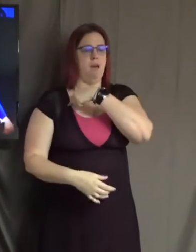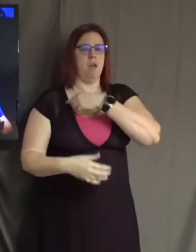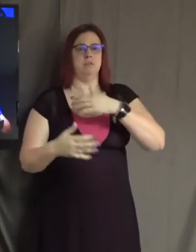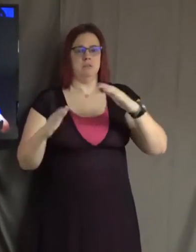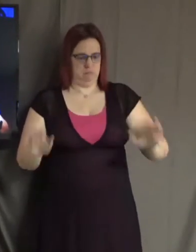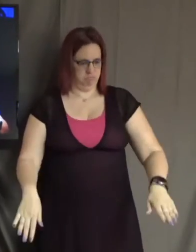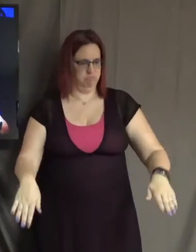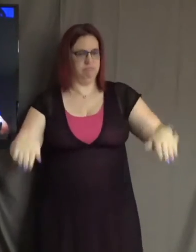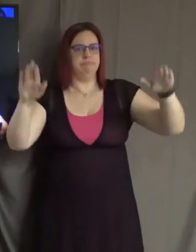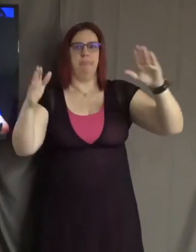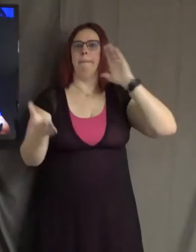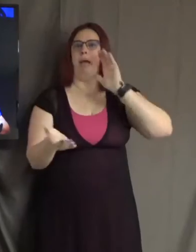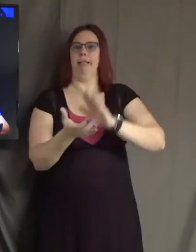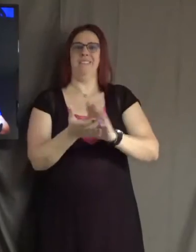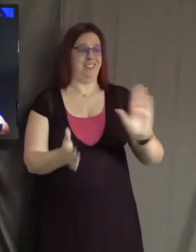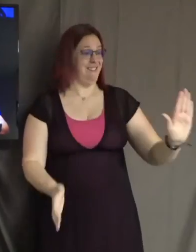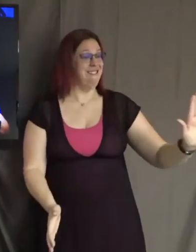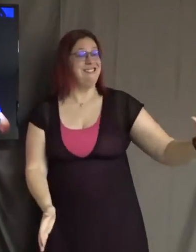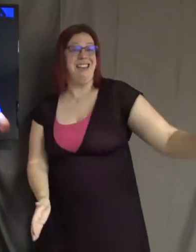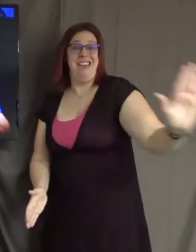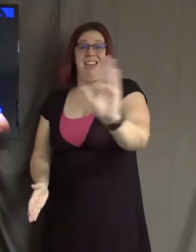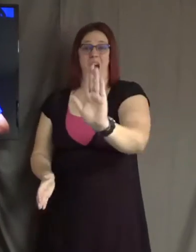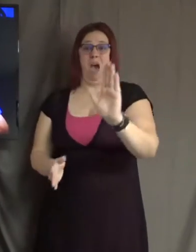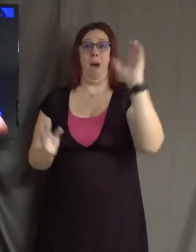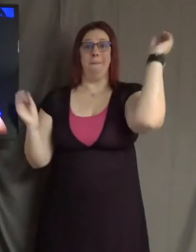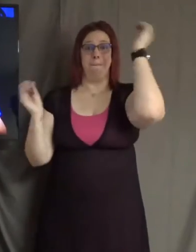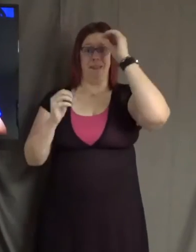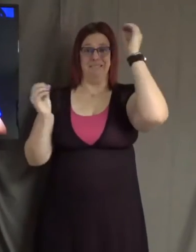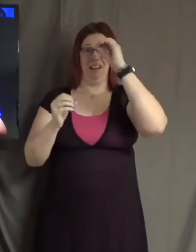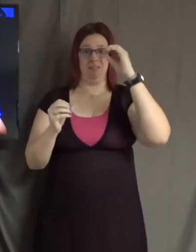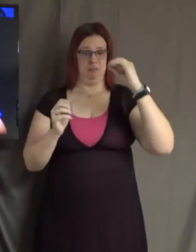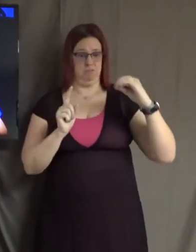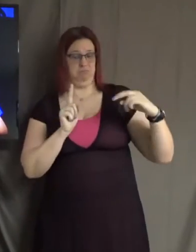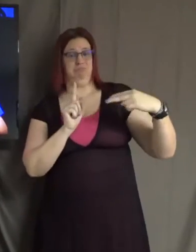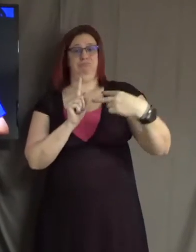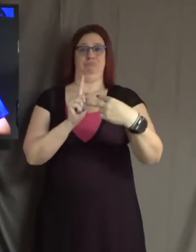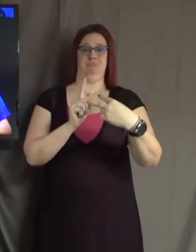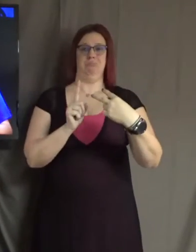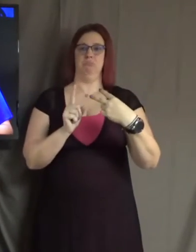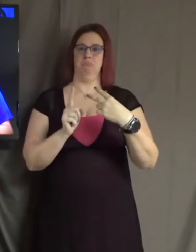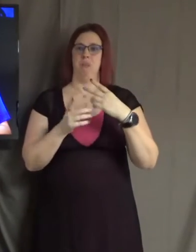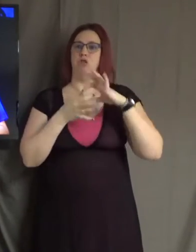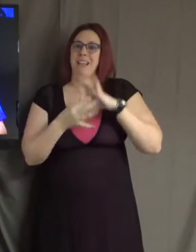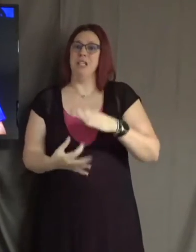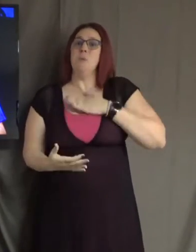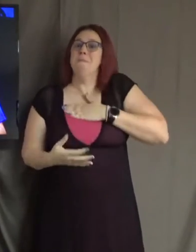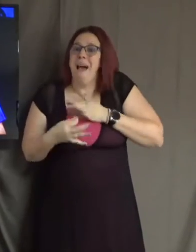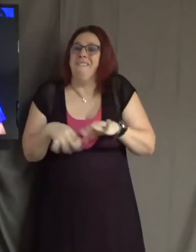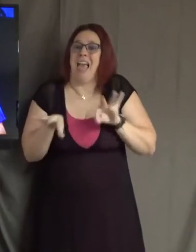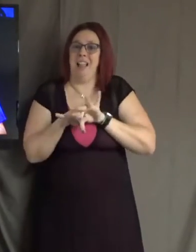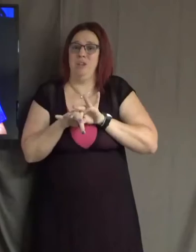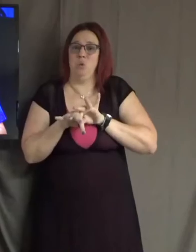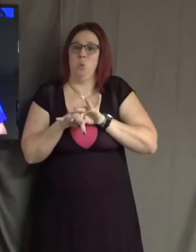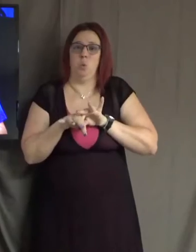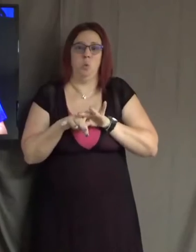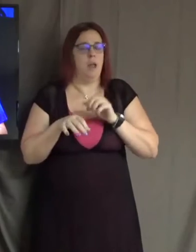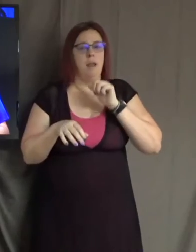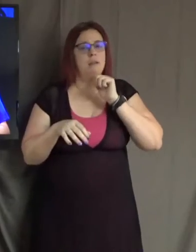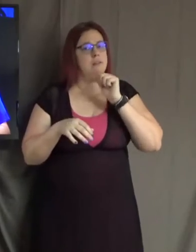people's opinions of us have to do with our value versus having to do with our behavior. That someone giving